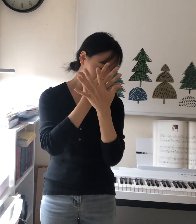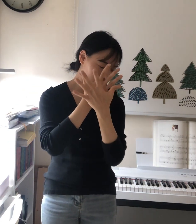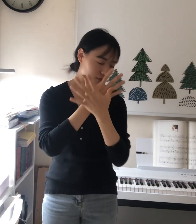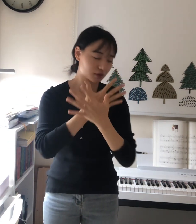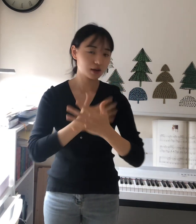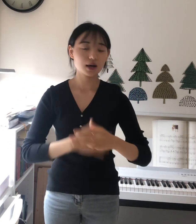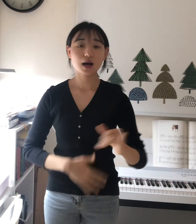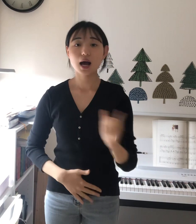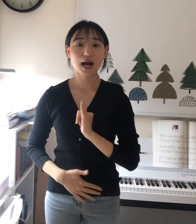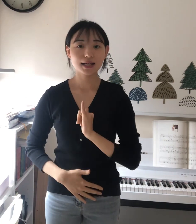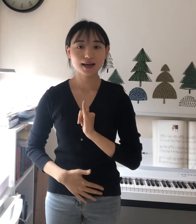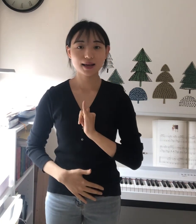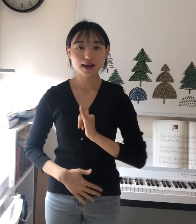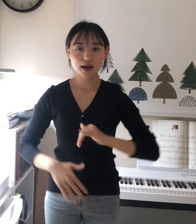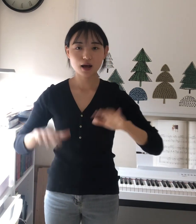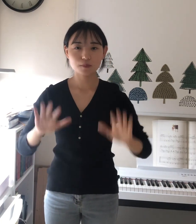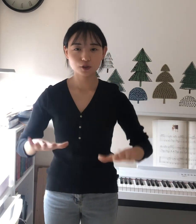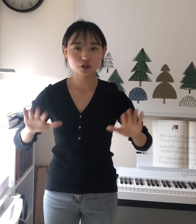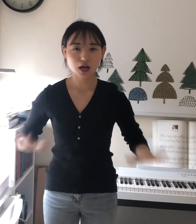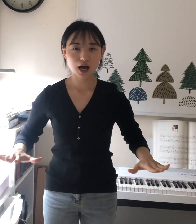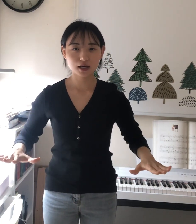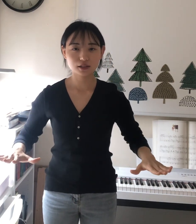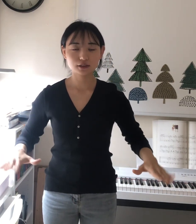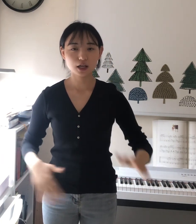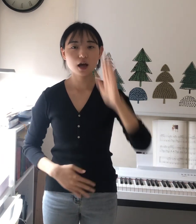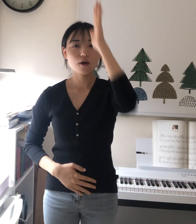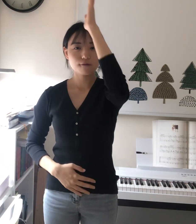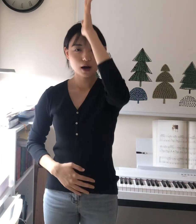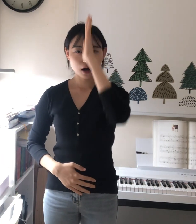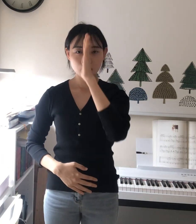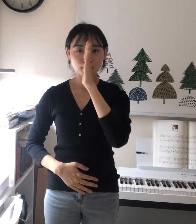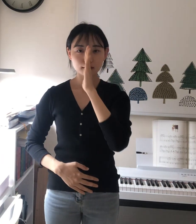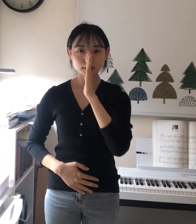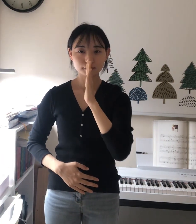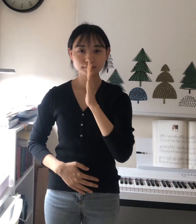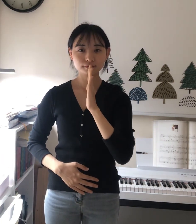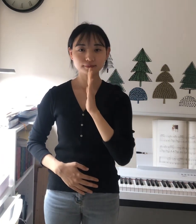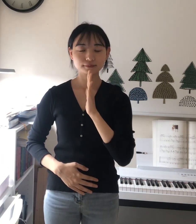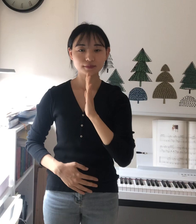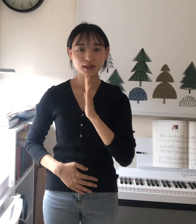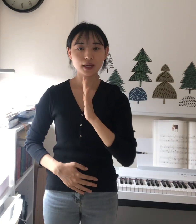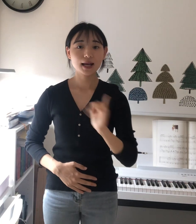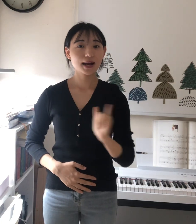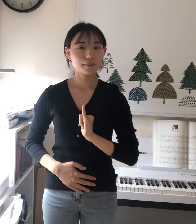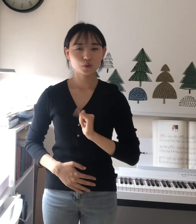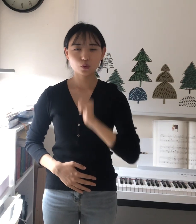I am a child of God I'm no